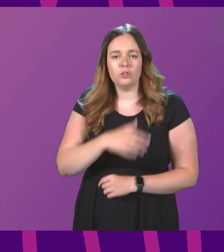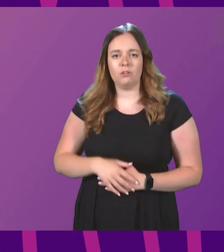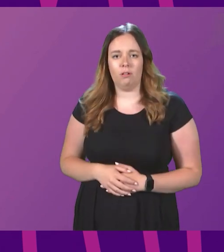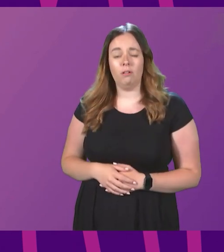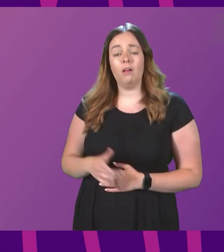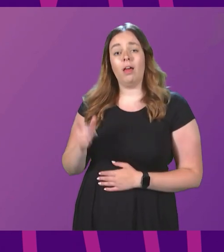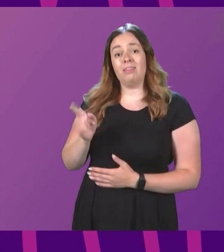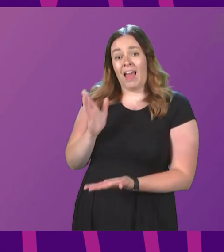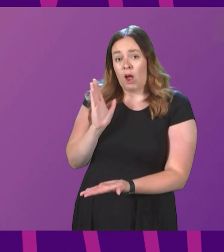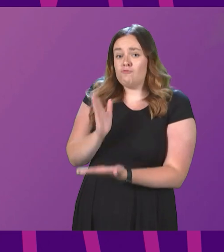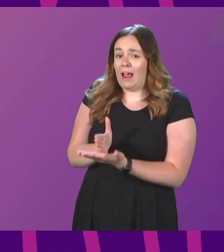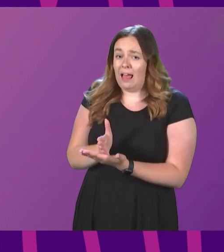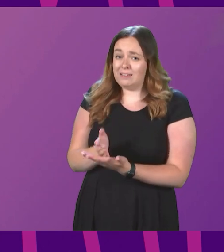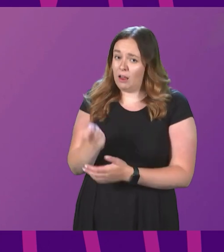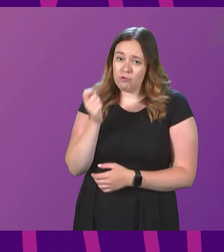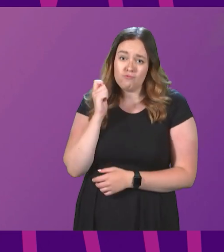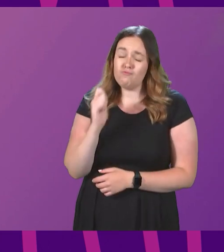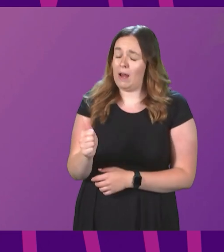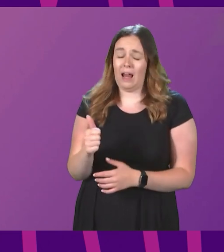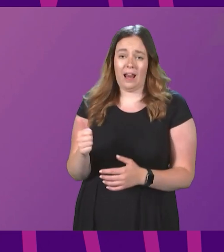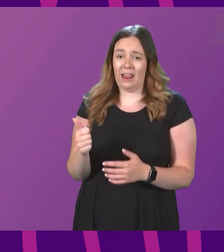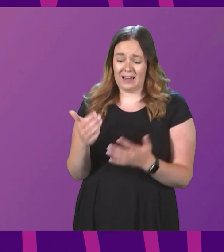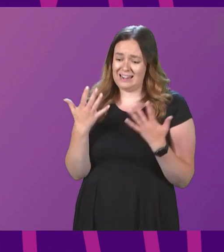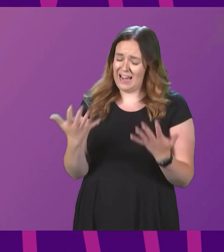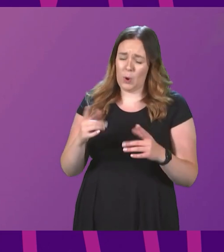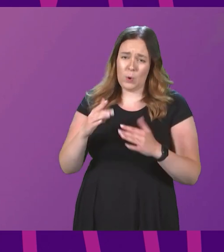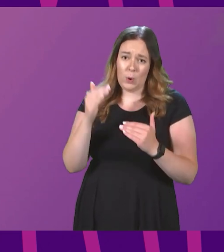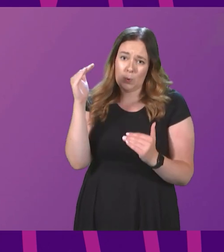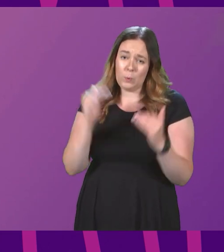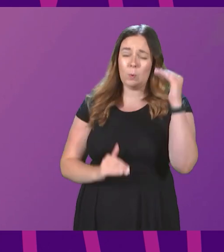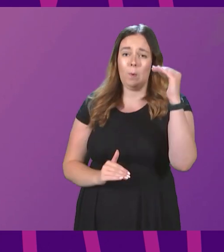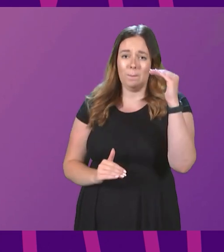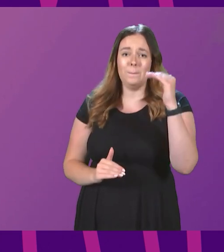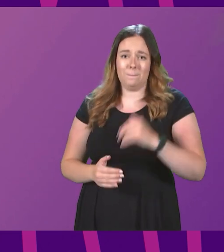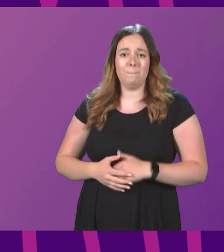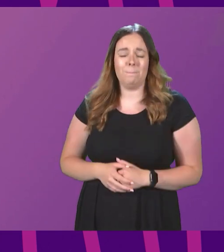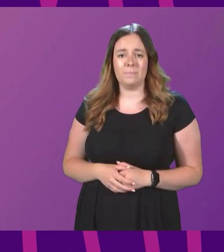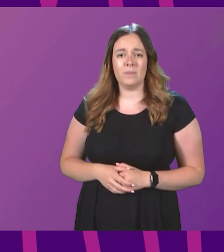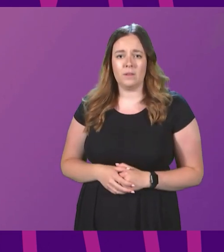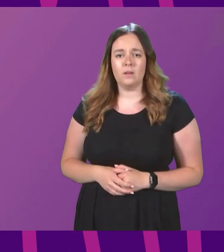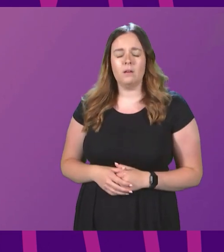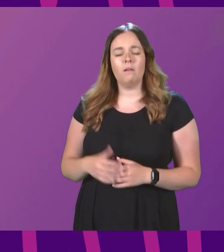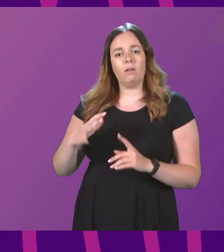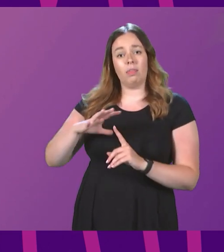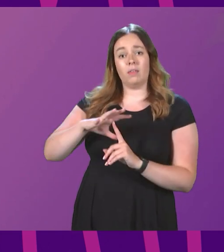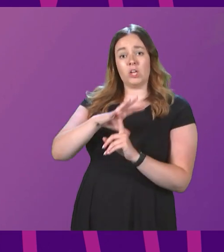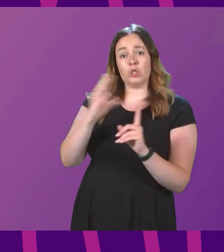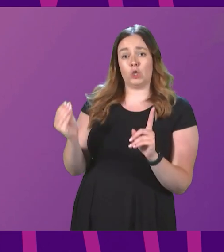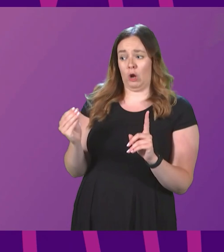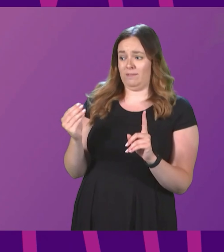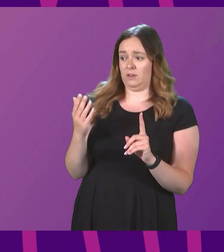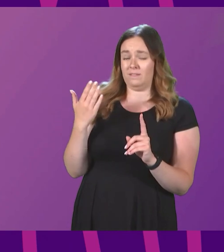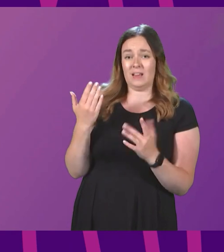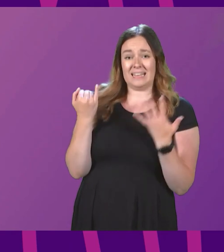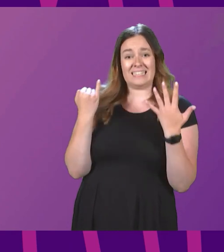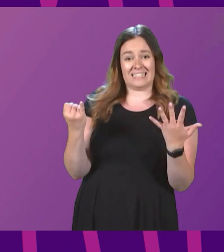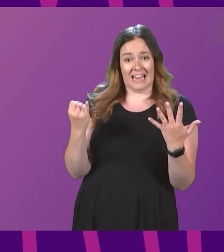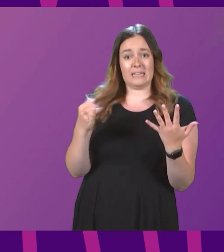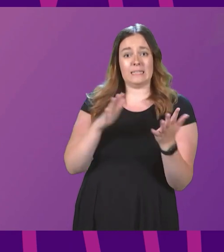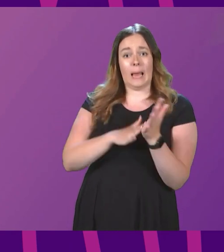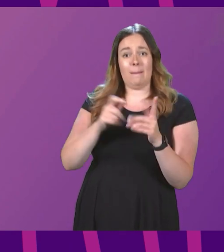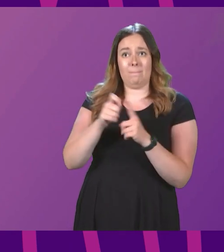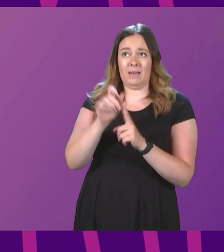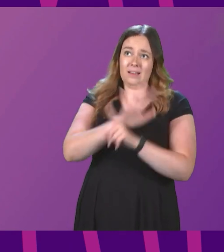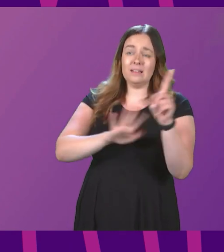reality has really been starker than it is now. The Conservatives have just six MPs in